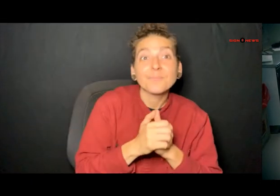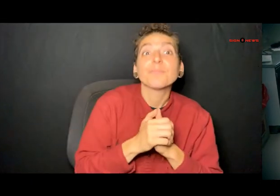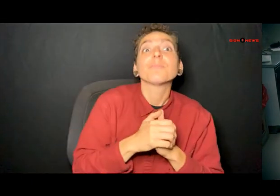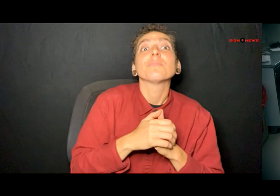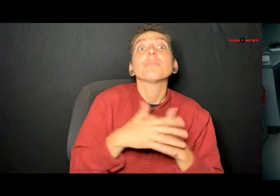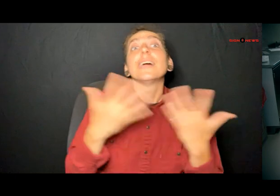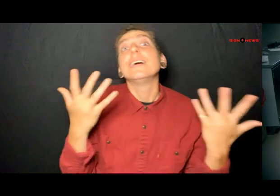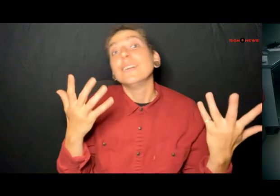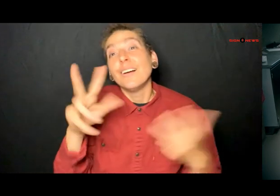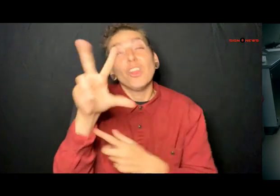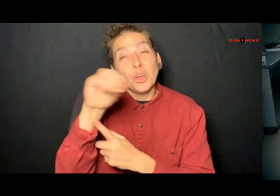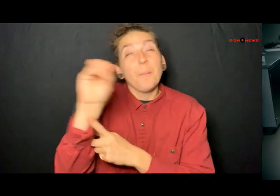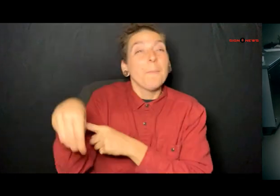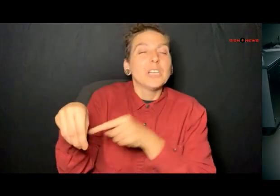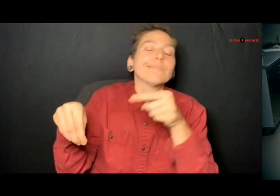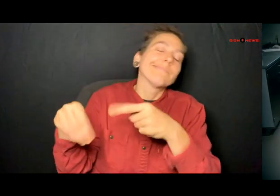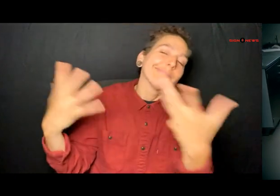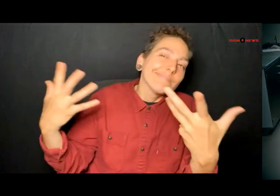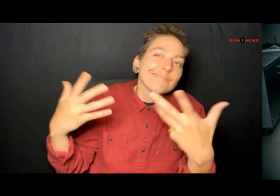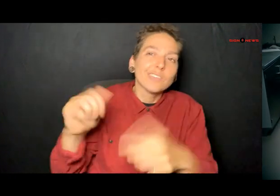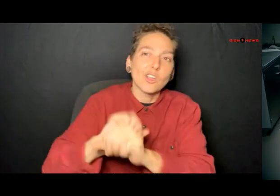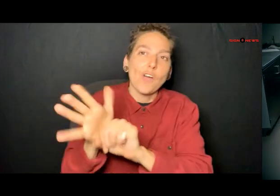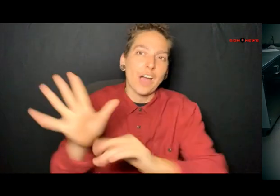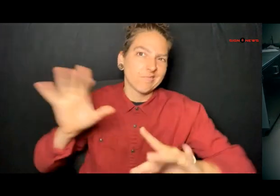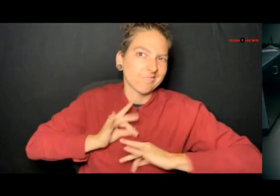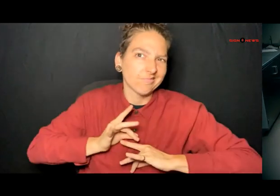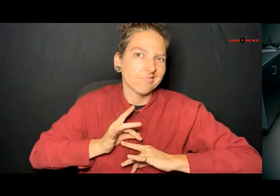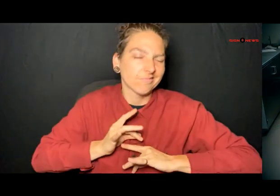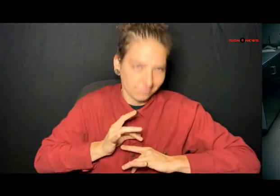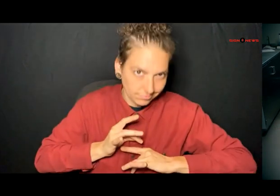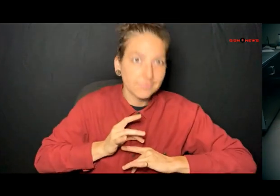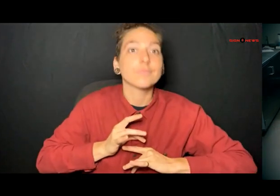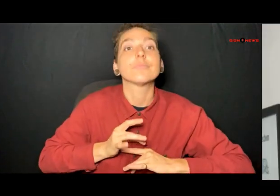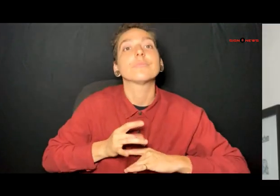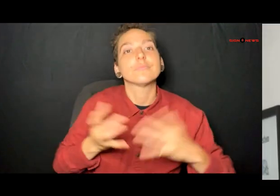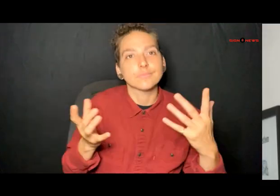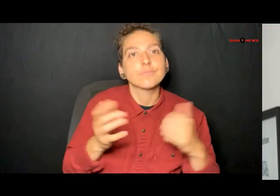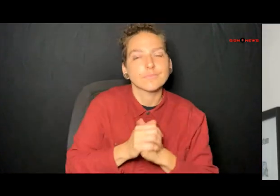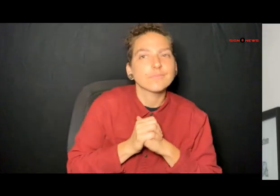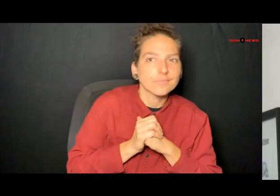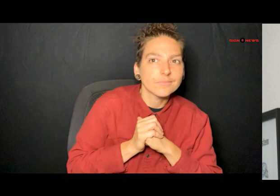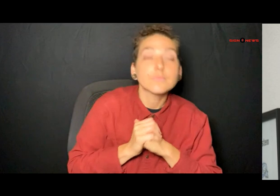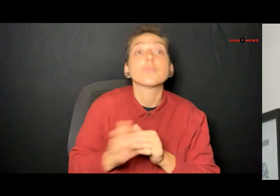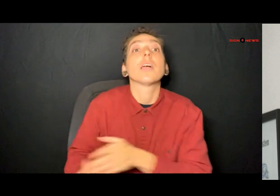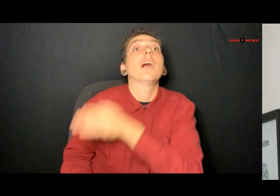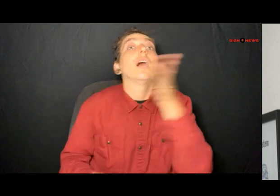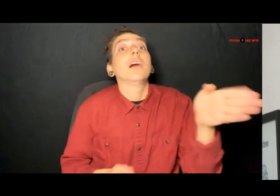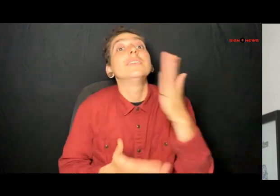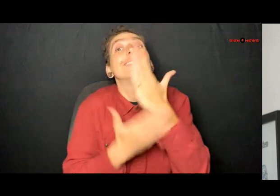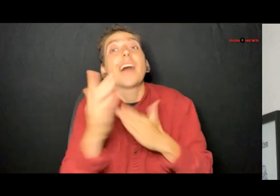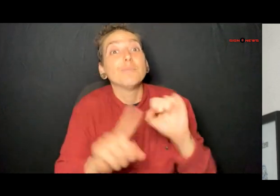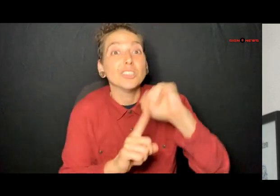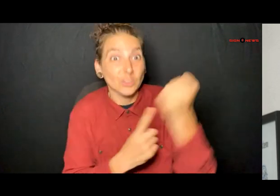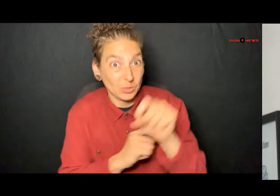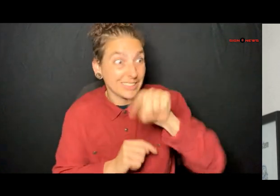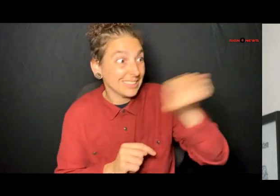tripled to at least 128 and 30 percent says Dr. Stern tested